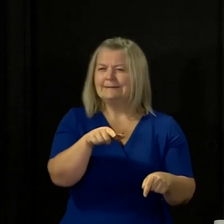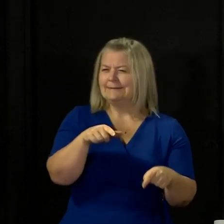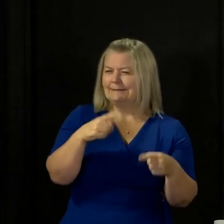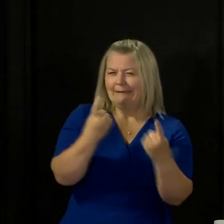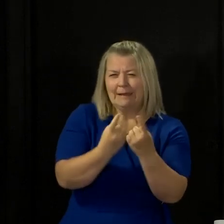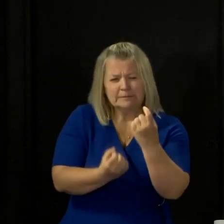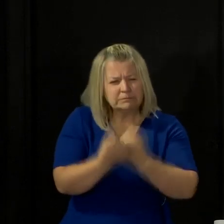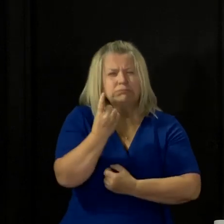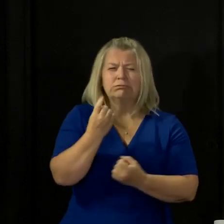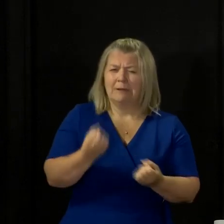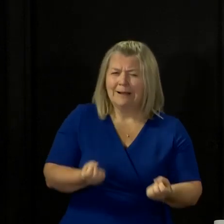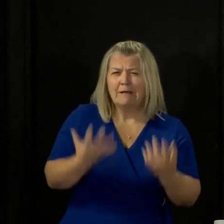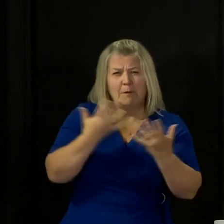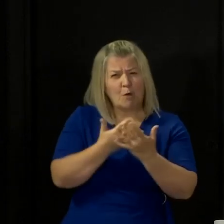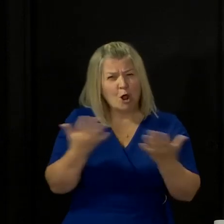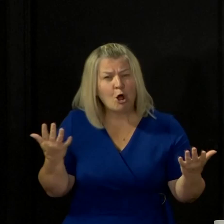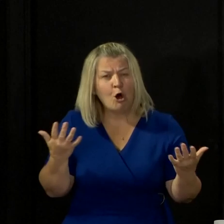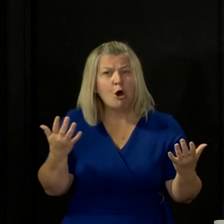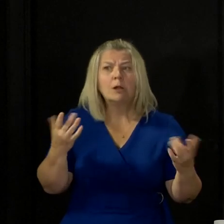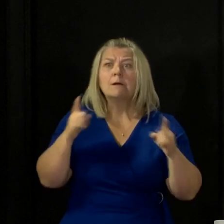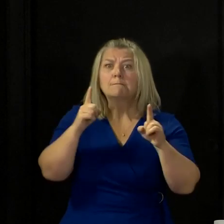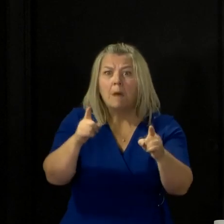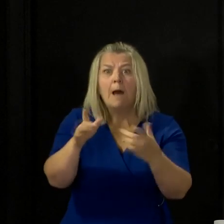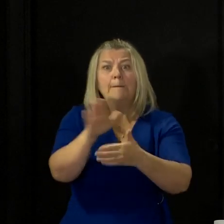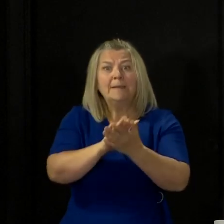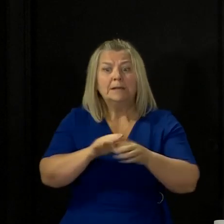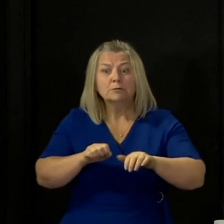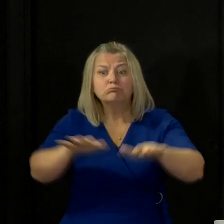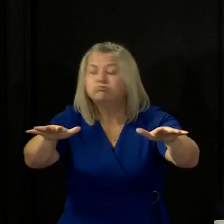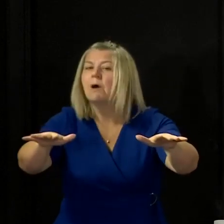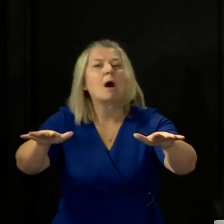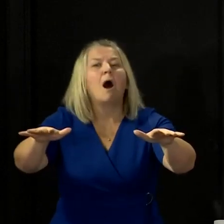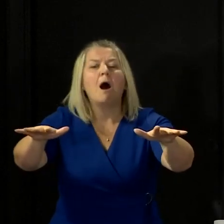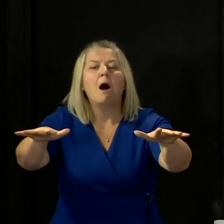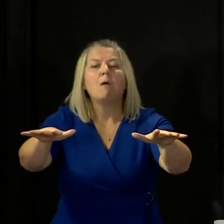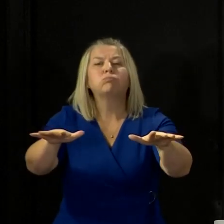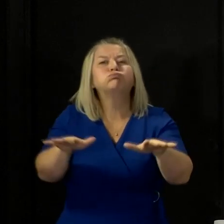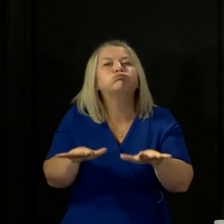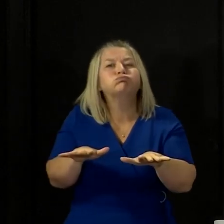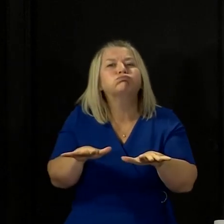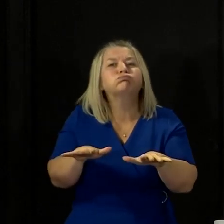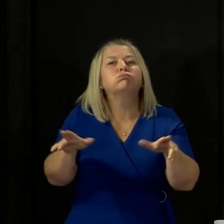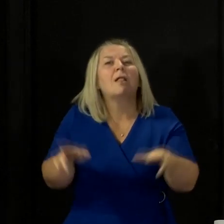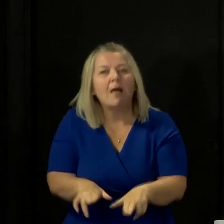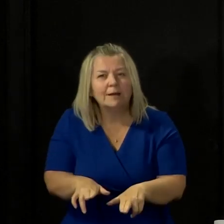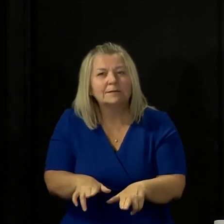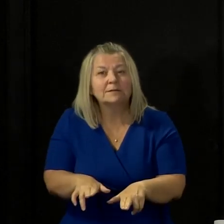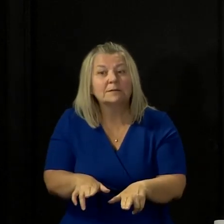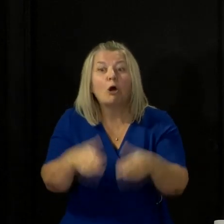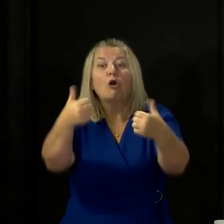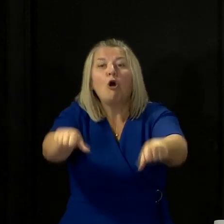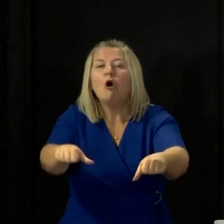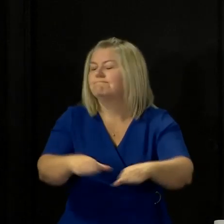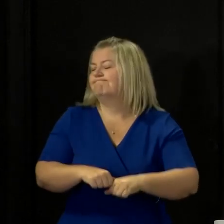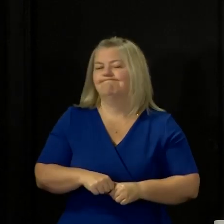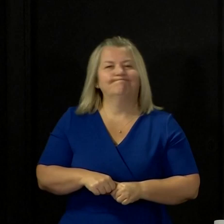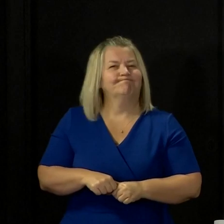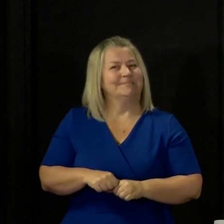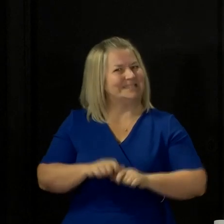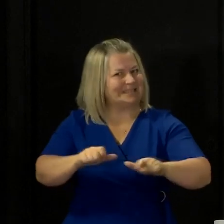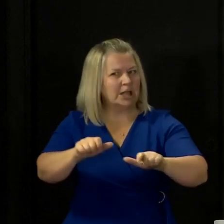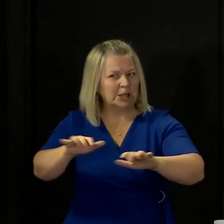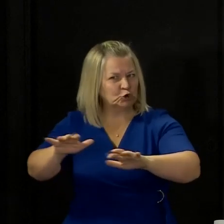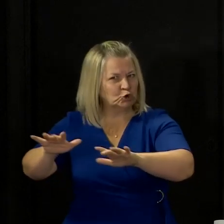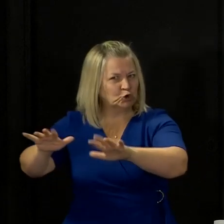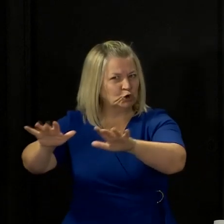where we are today, with this virus in retreat. In retreat, but not gone, and still posing a real risk,